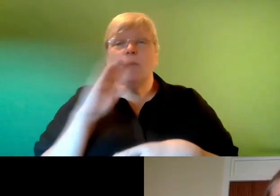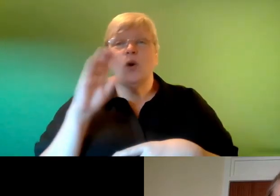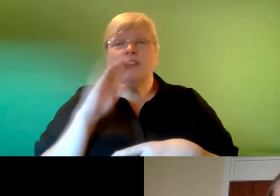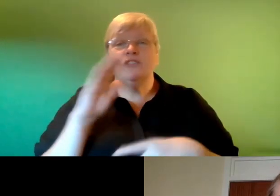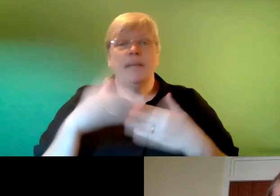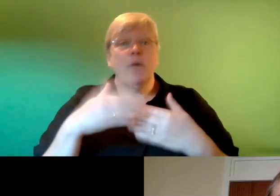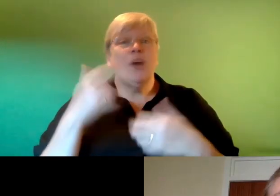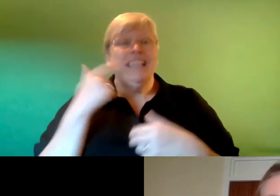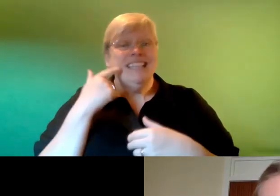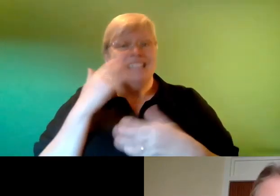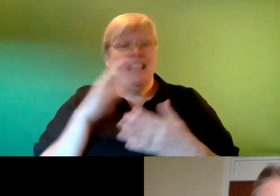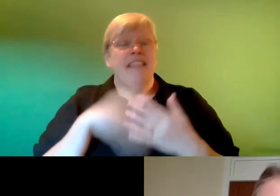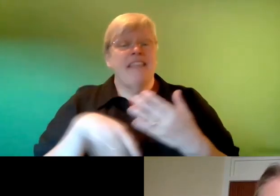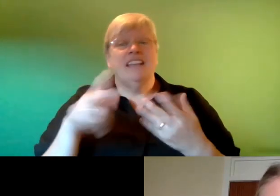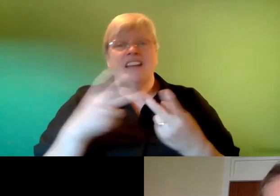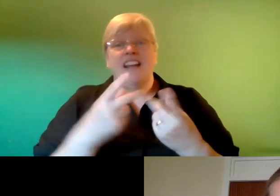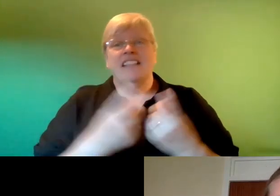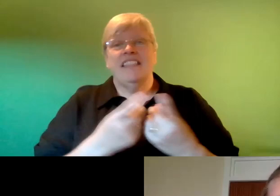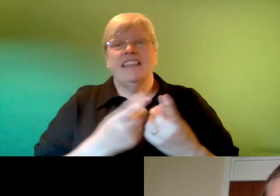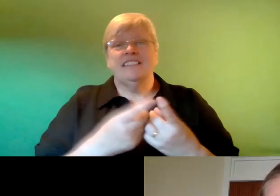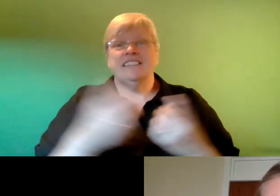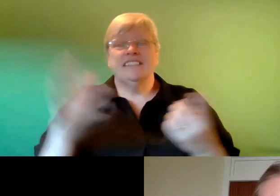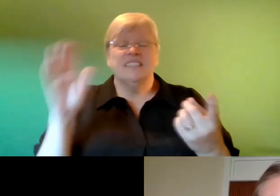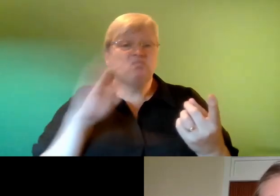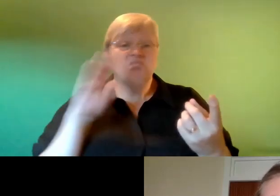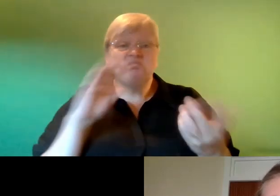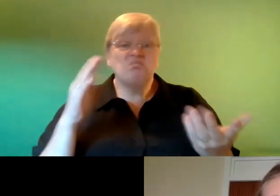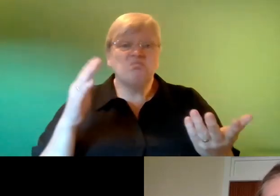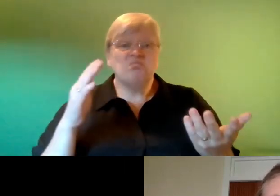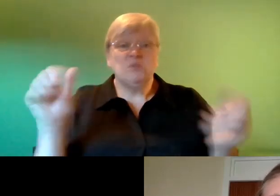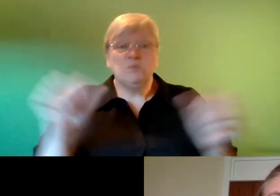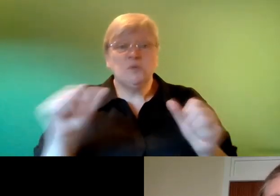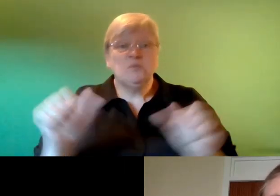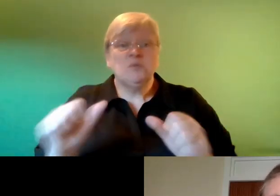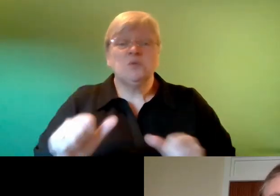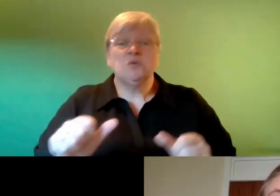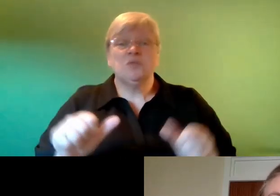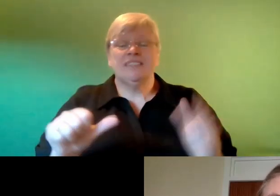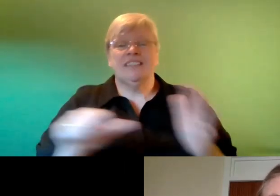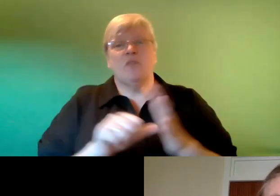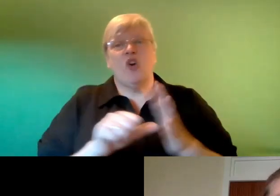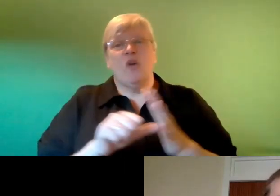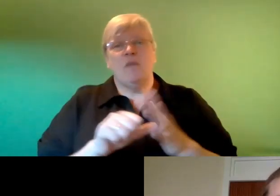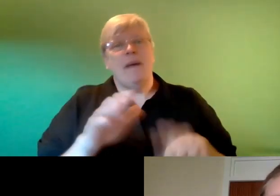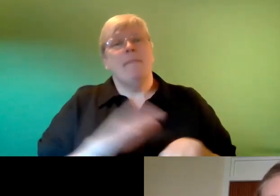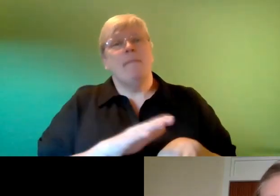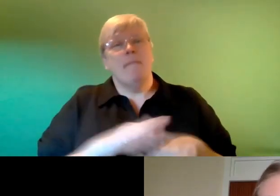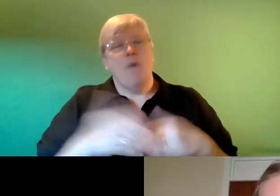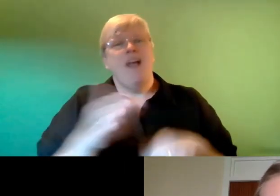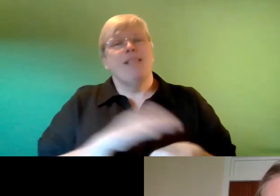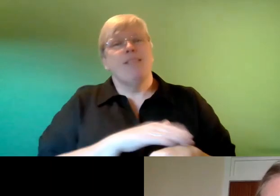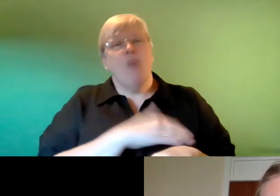um because you can just write snippets of things so i actually had a lot of trouble writing the longer pieces maybe